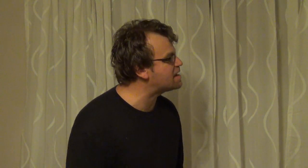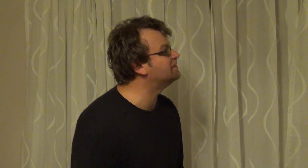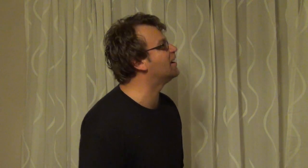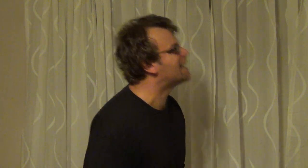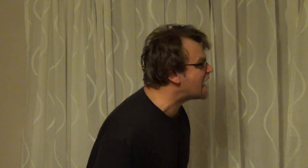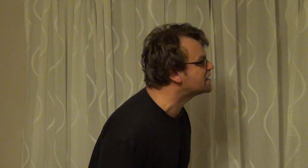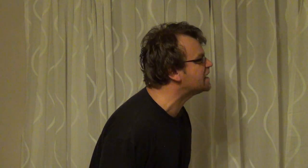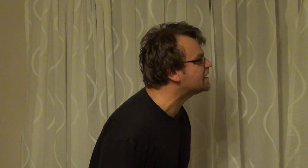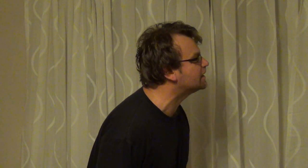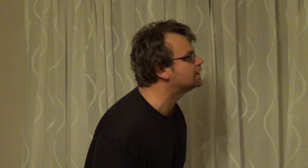the Lion King